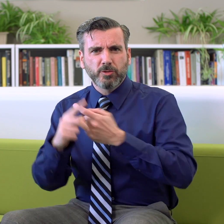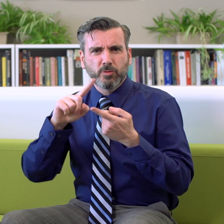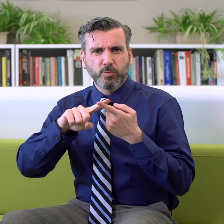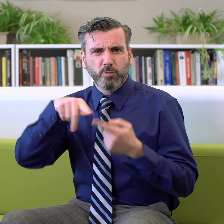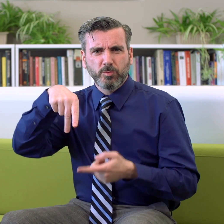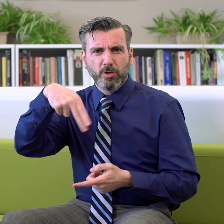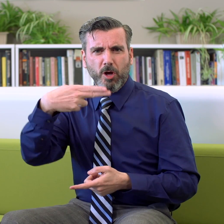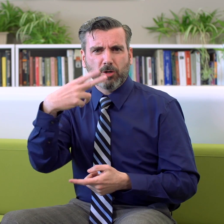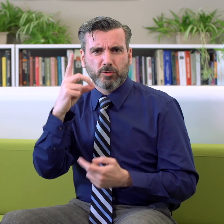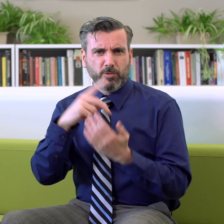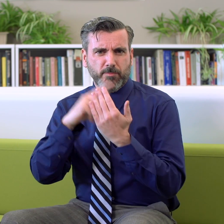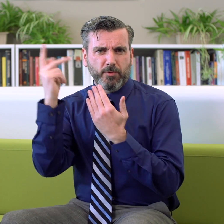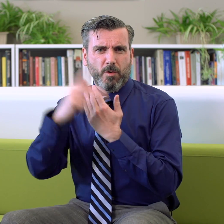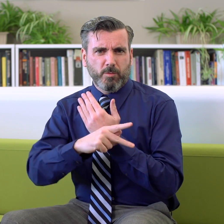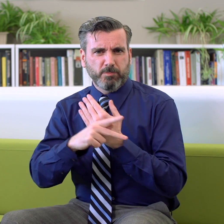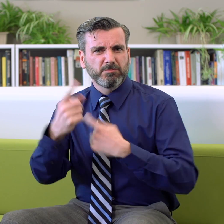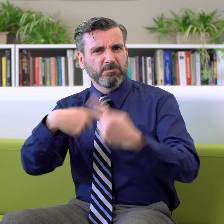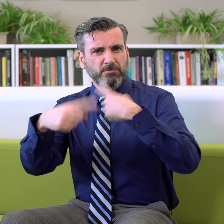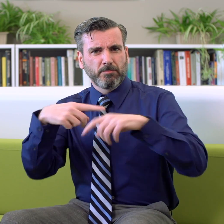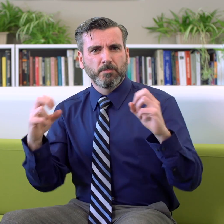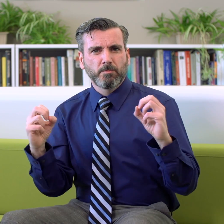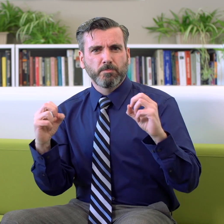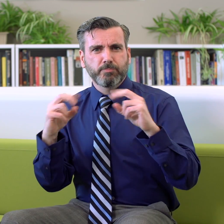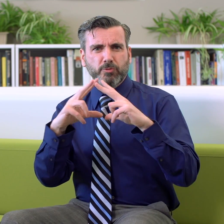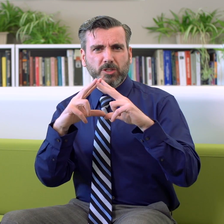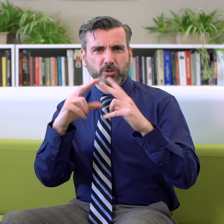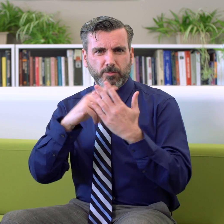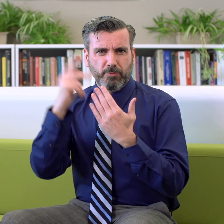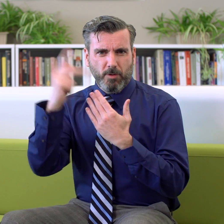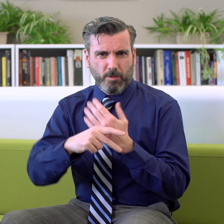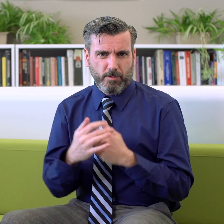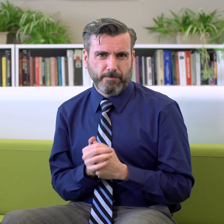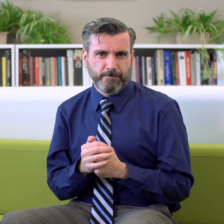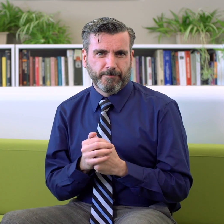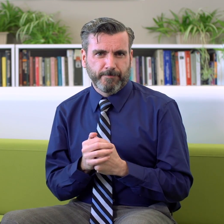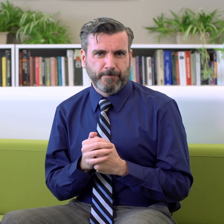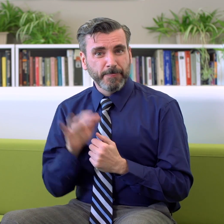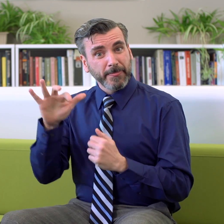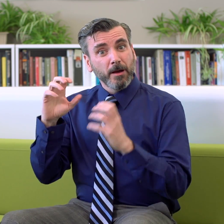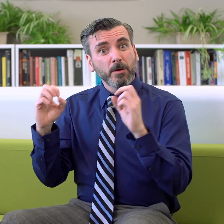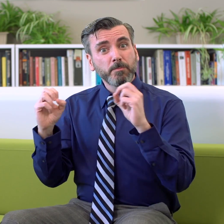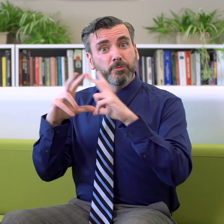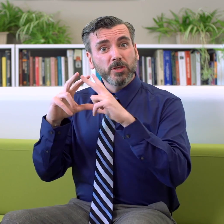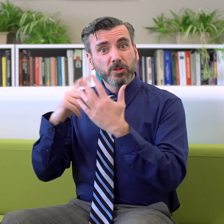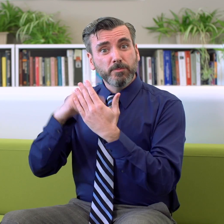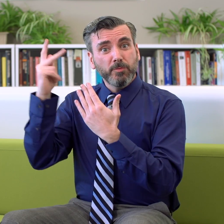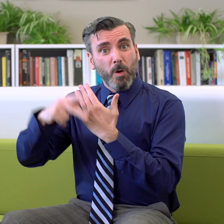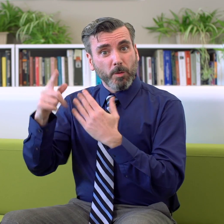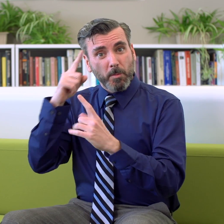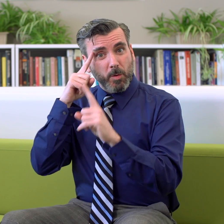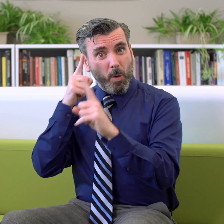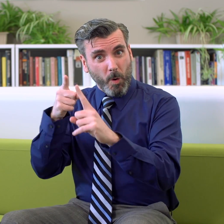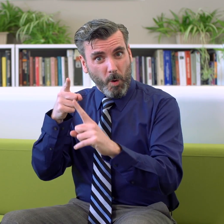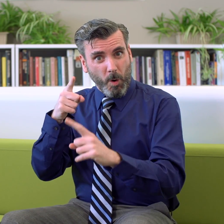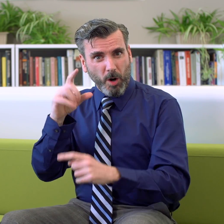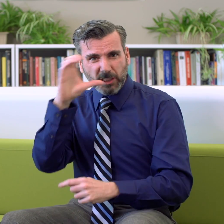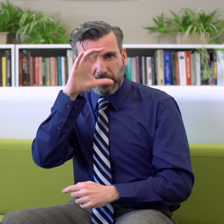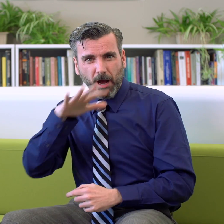to the Doctorate, or the Bridges Program for short. The Bridges Program goal is to